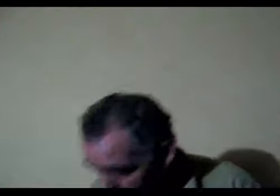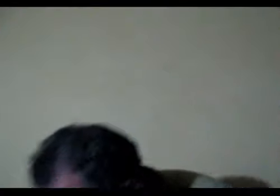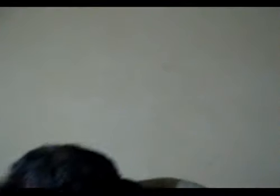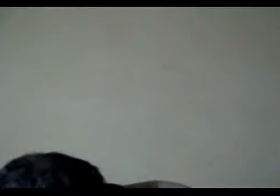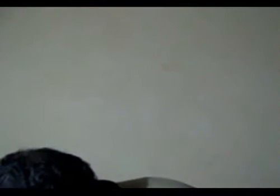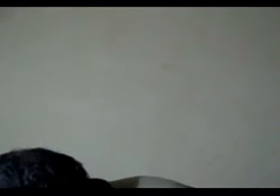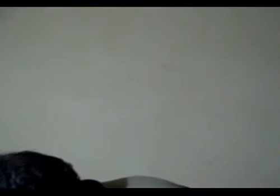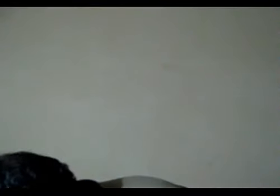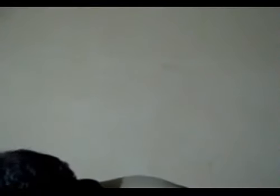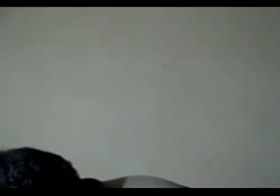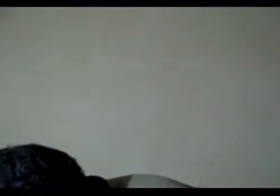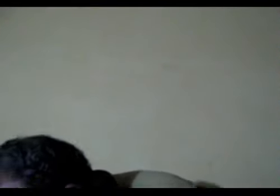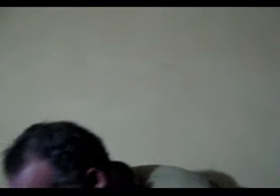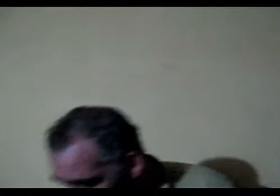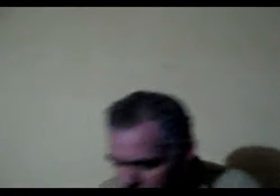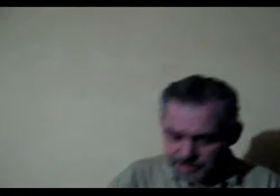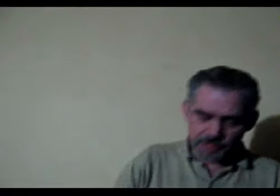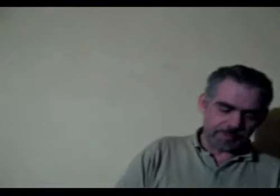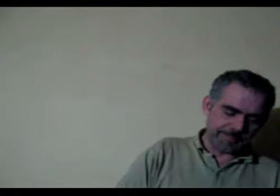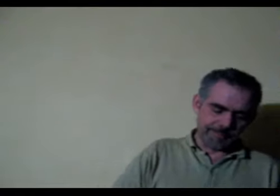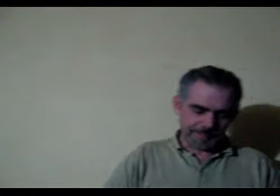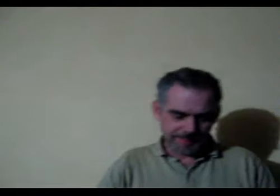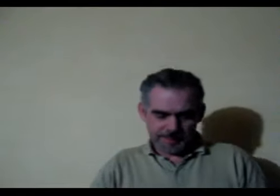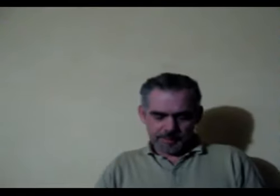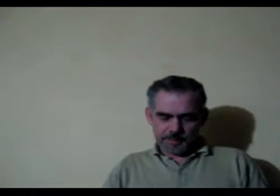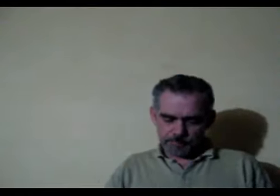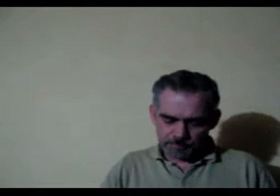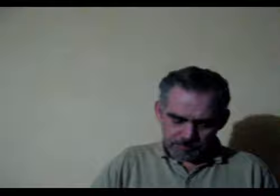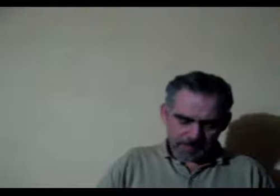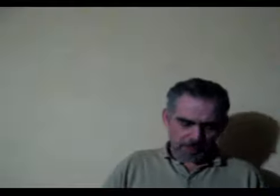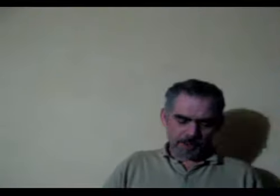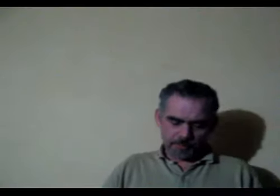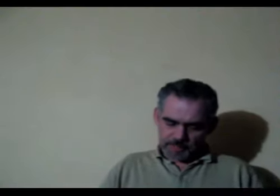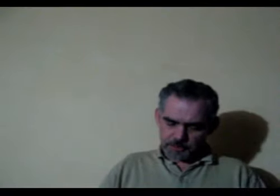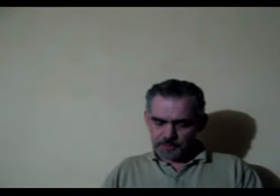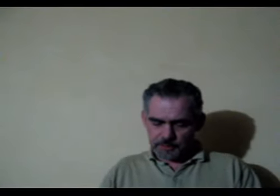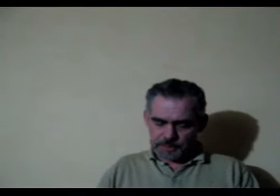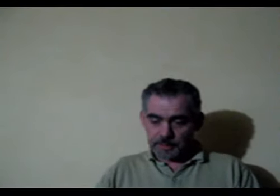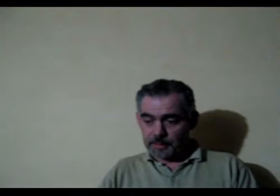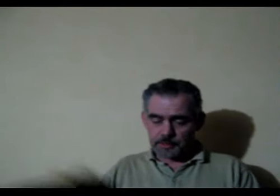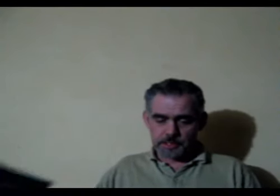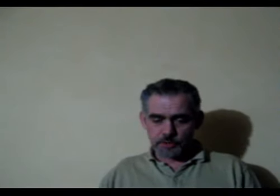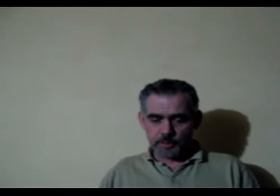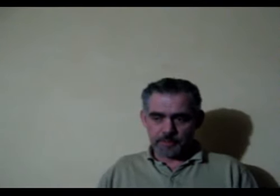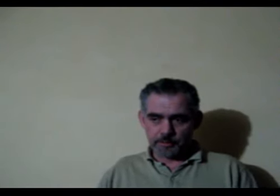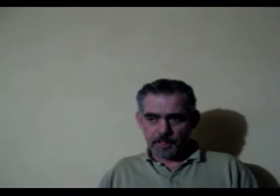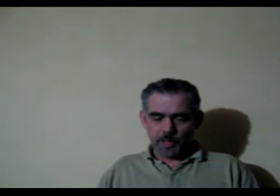interesting article because it does give i it's not see people come out with counter theories thinking they're going to destroy a theory